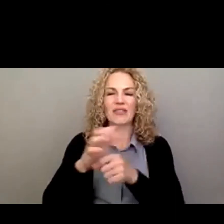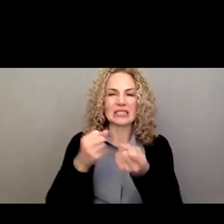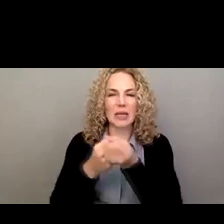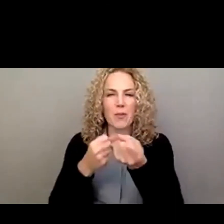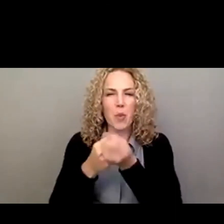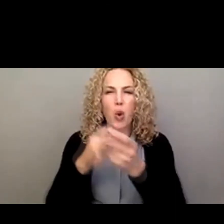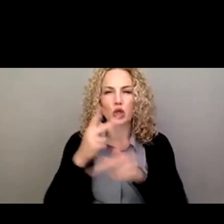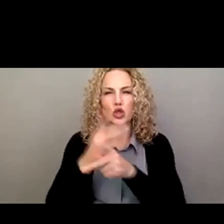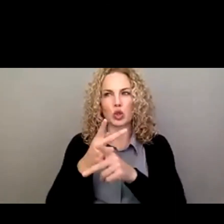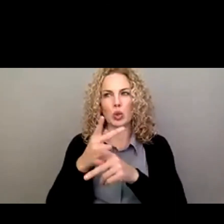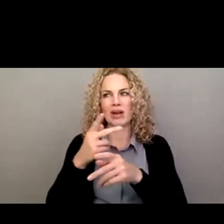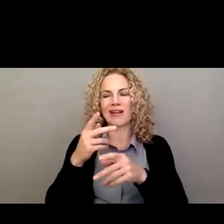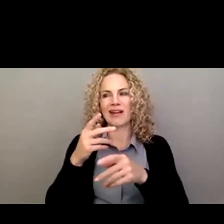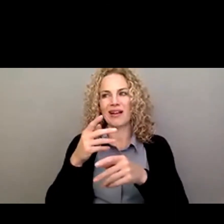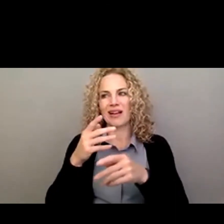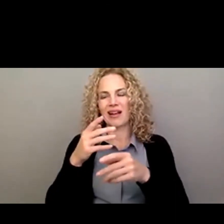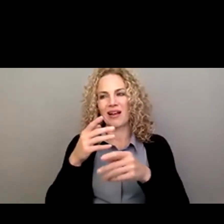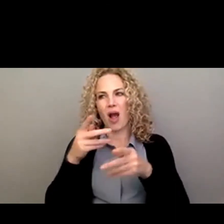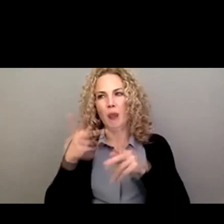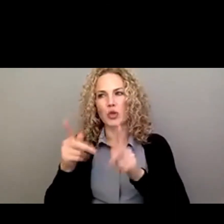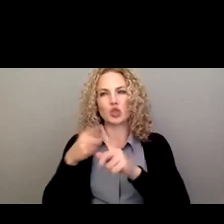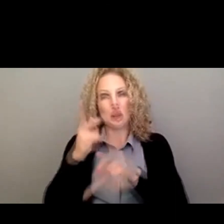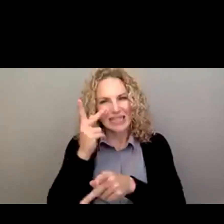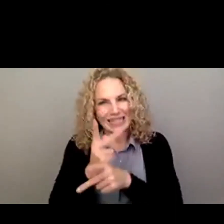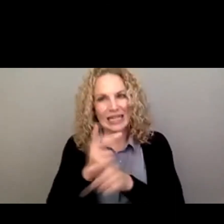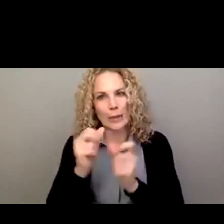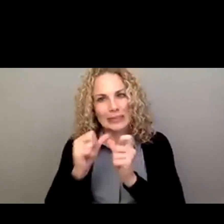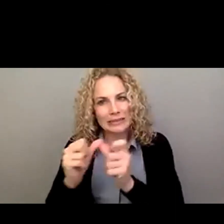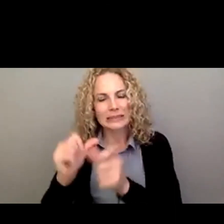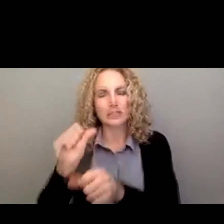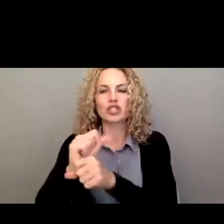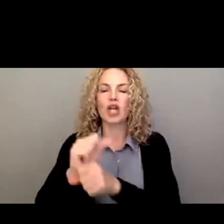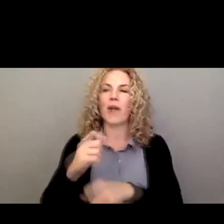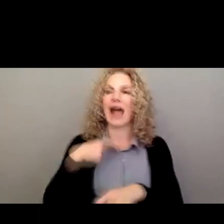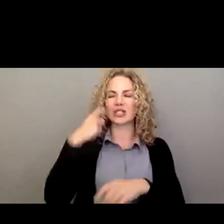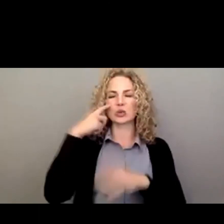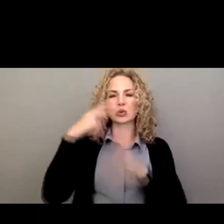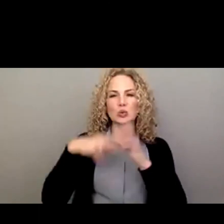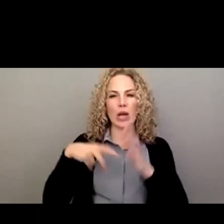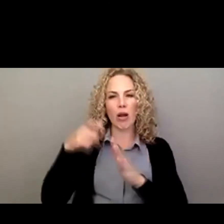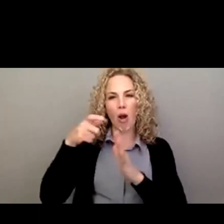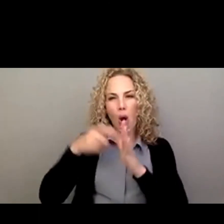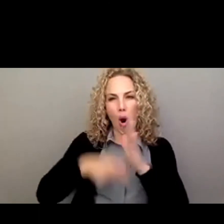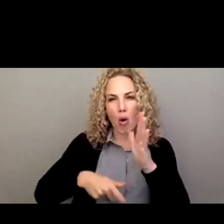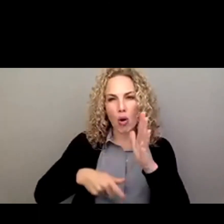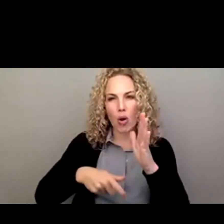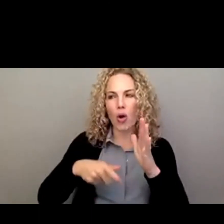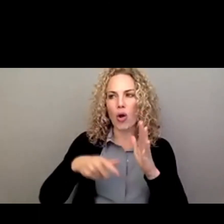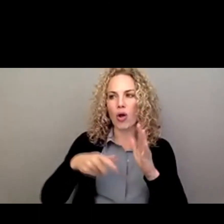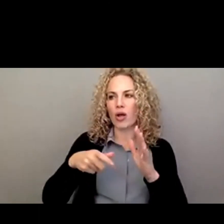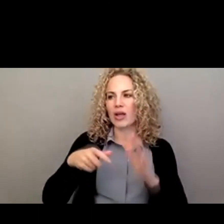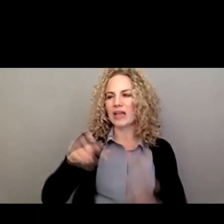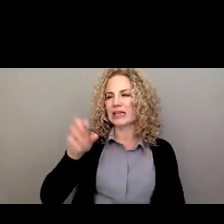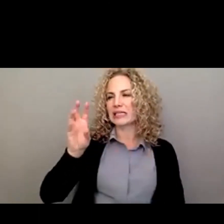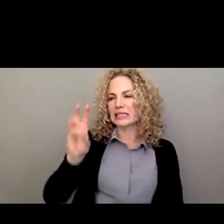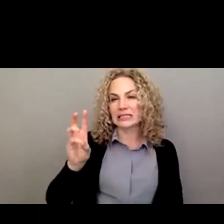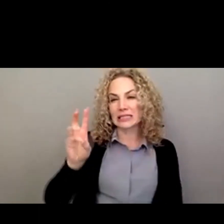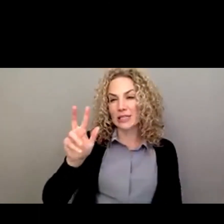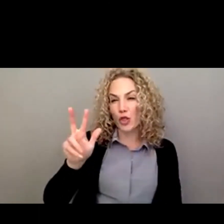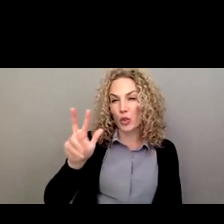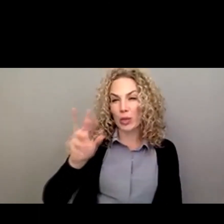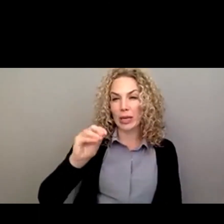And one of my, I recently read an article that I saw that said, what is it, 66, 63%